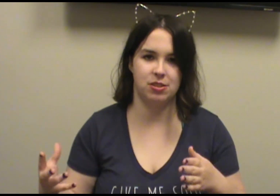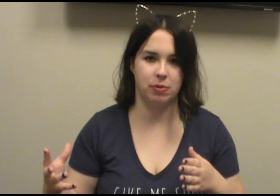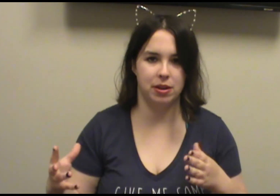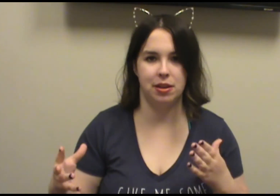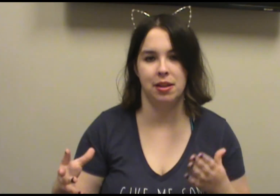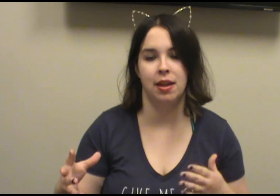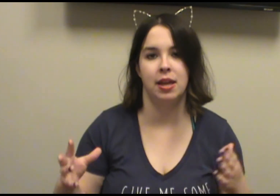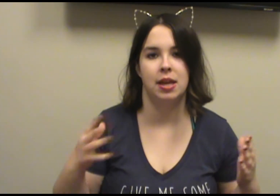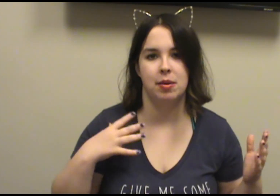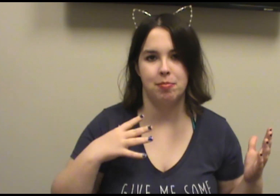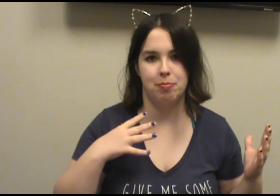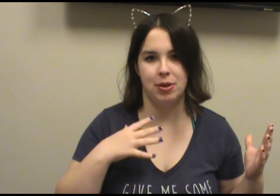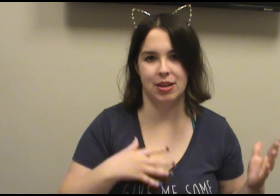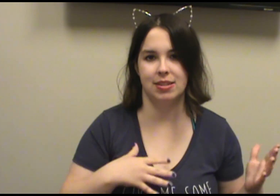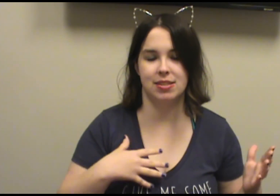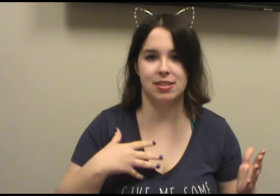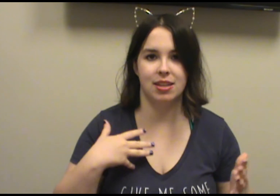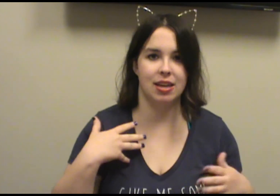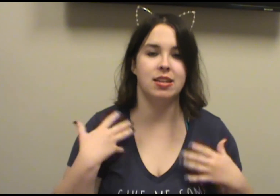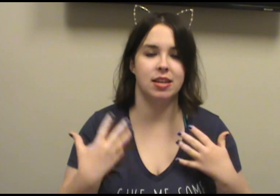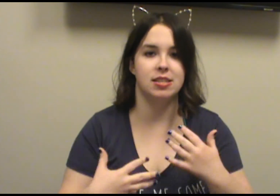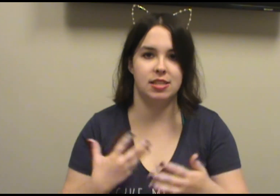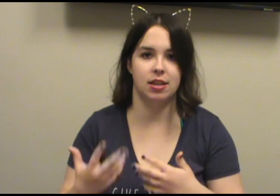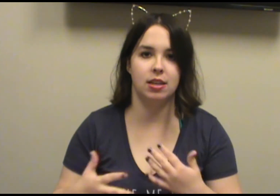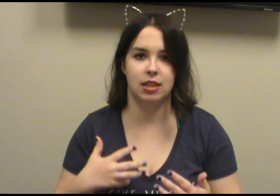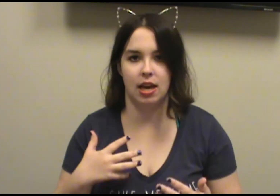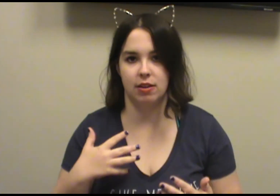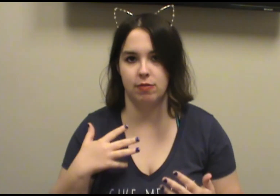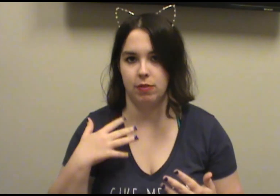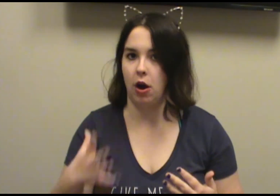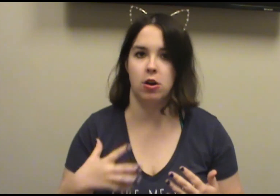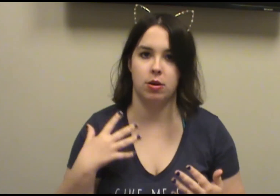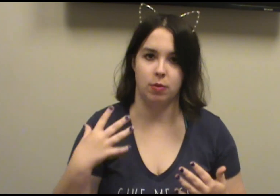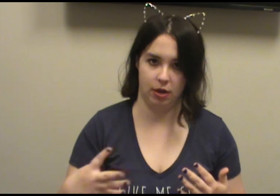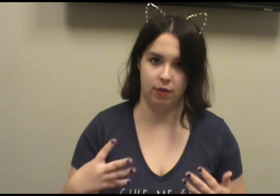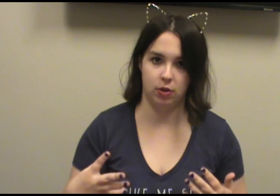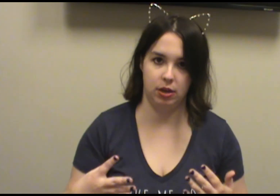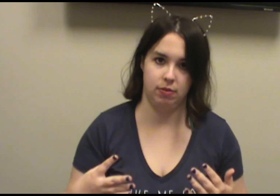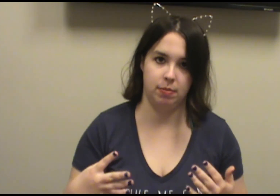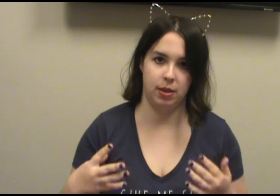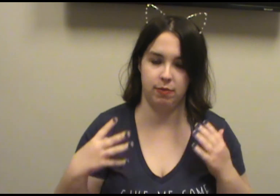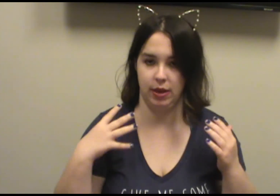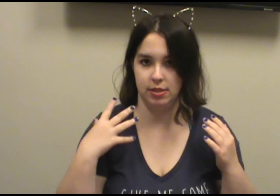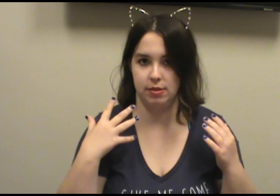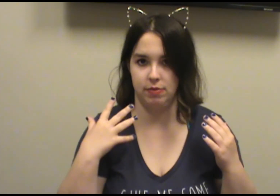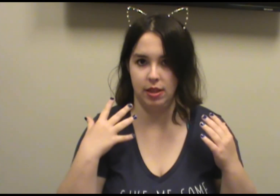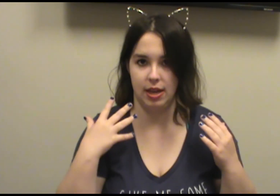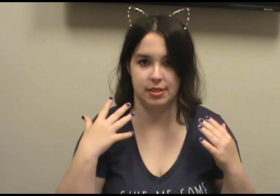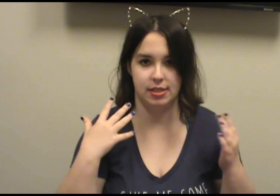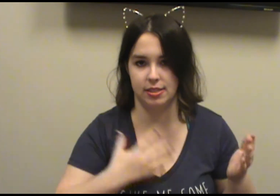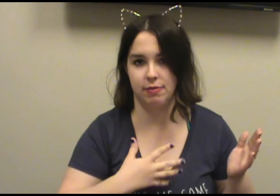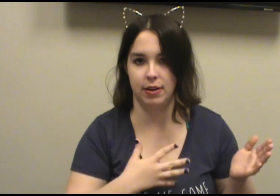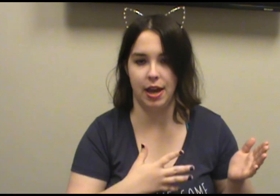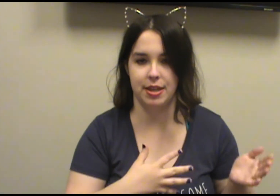story, because it is still a lot of Kara recovering from the events of the last season finale,